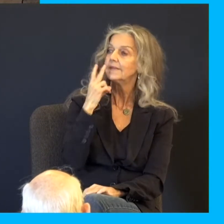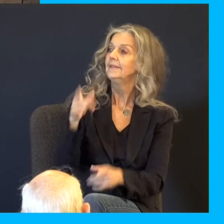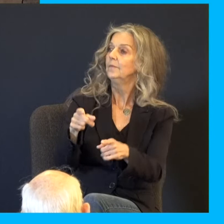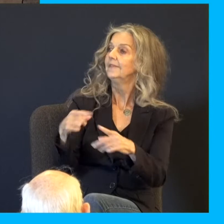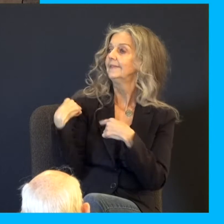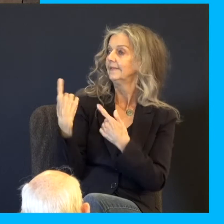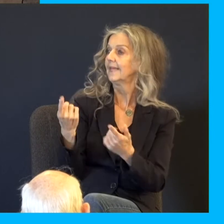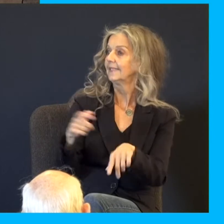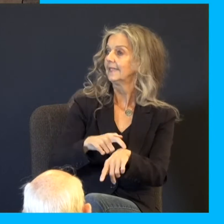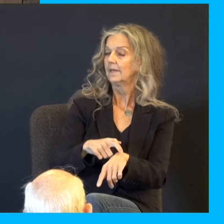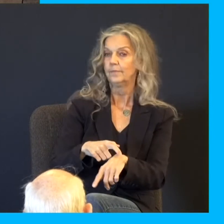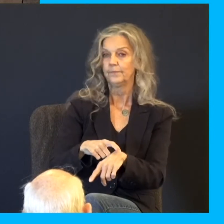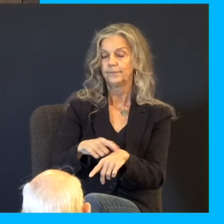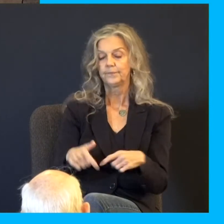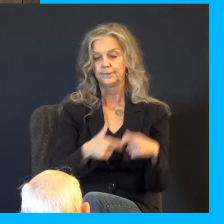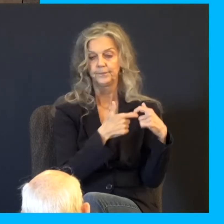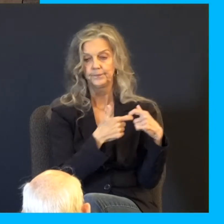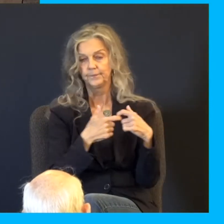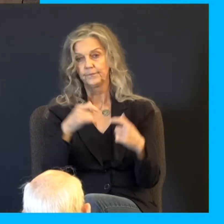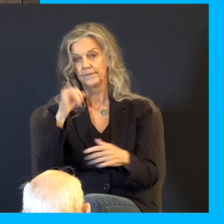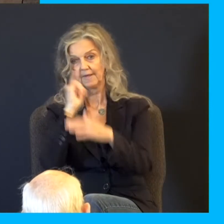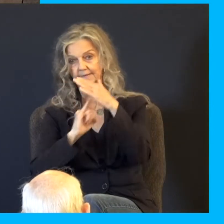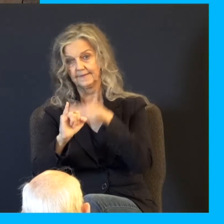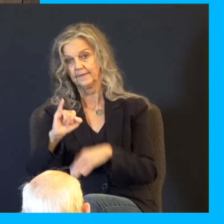Turn to Isaiah 42. Isaiah 42.